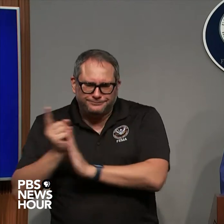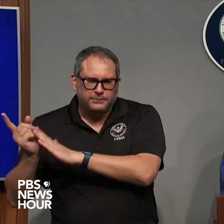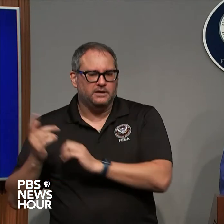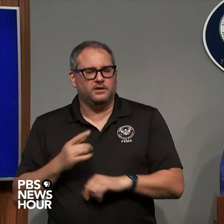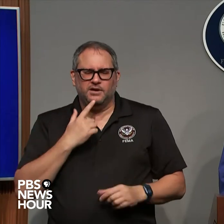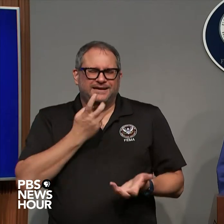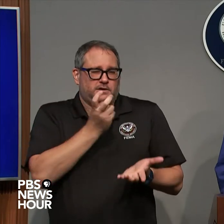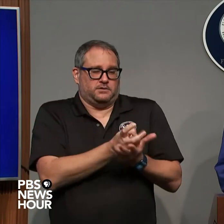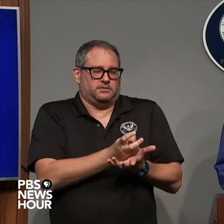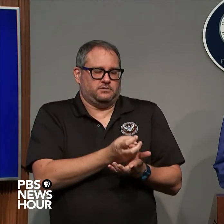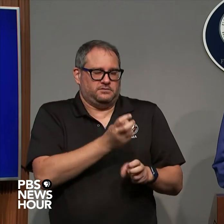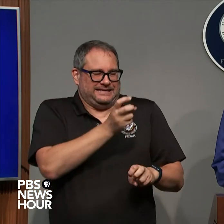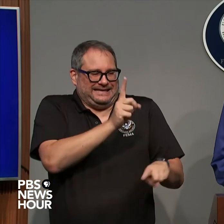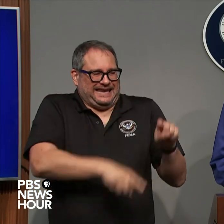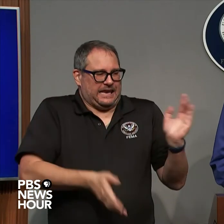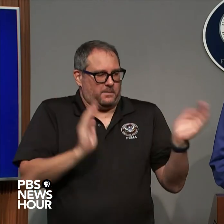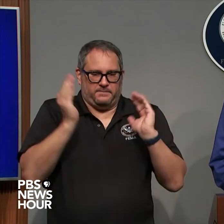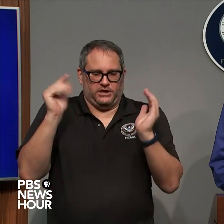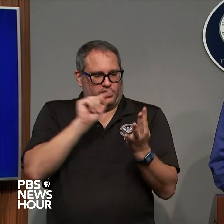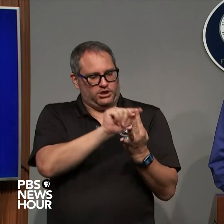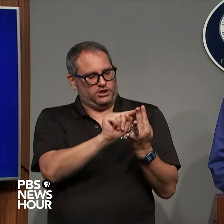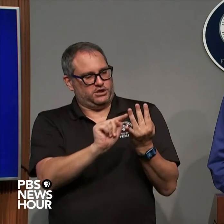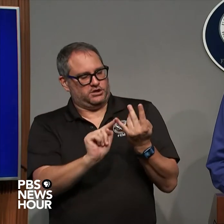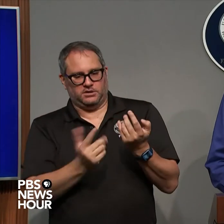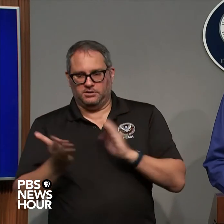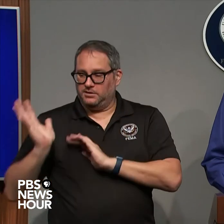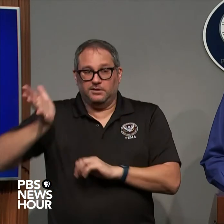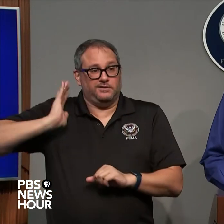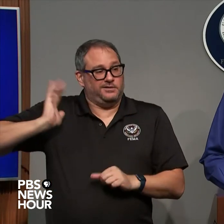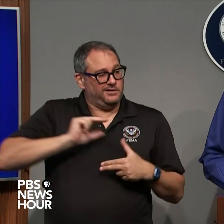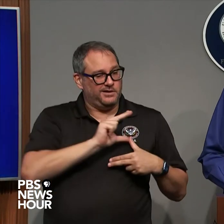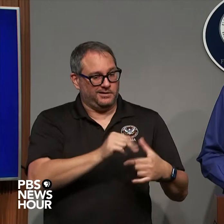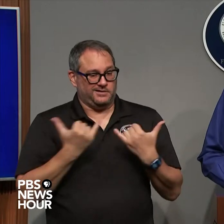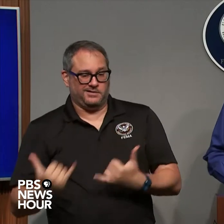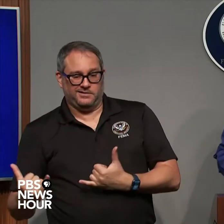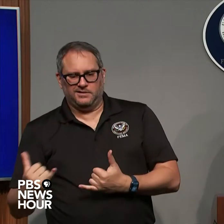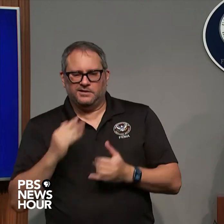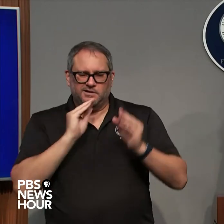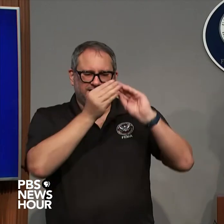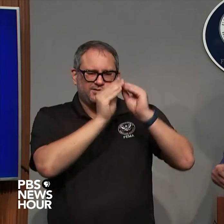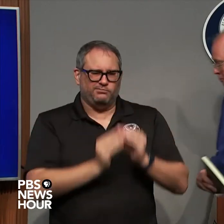compare the impacts and those those values that I gave it's just absolutely devastating it's historic